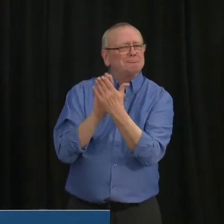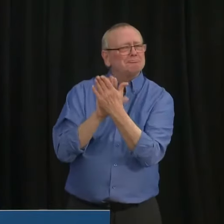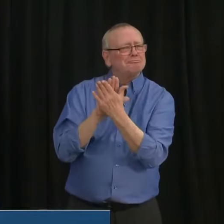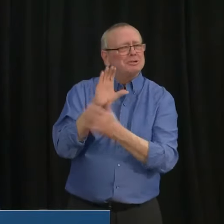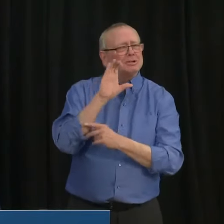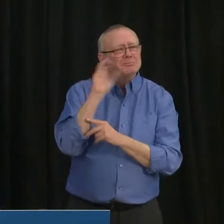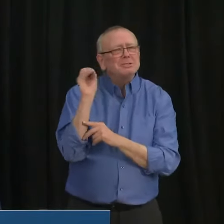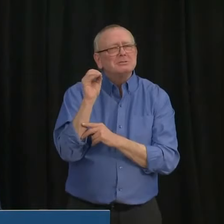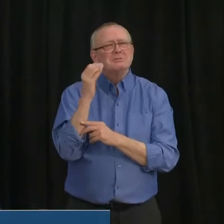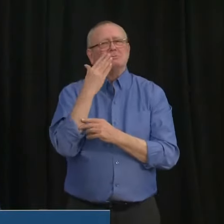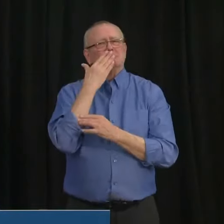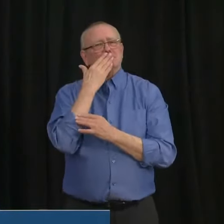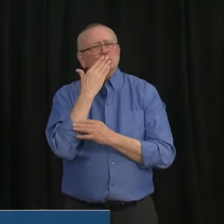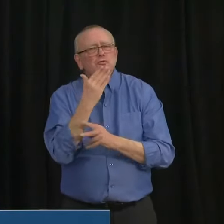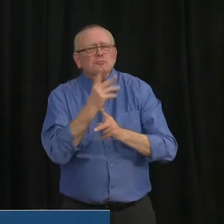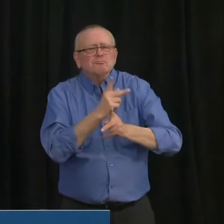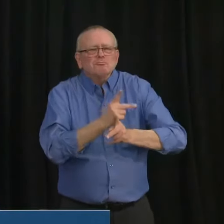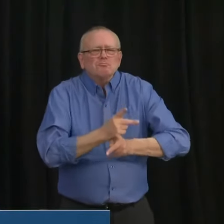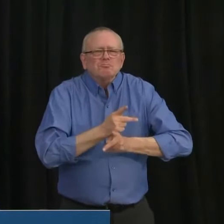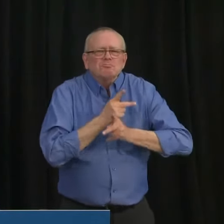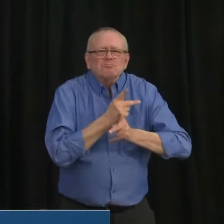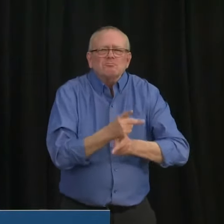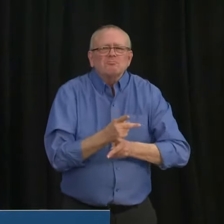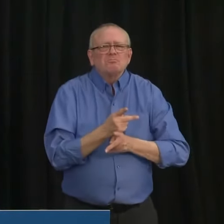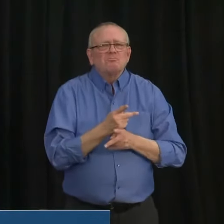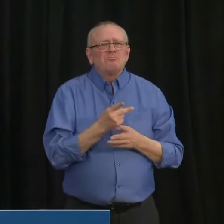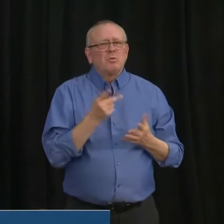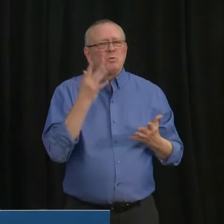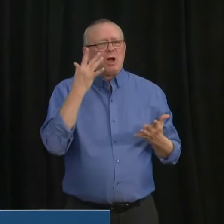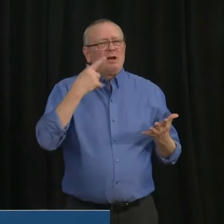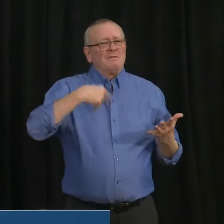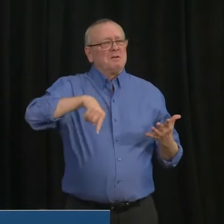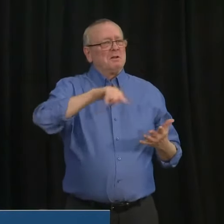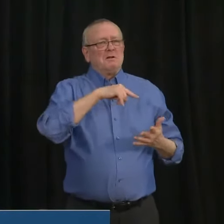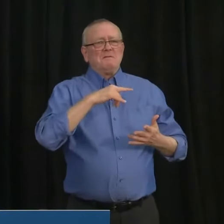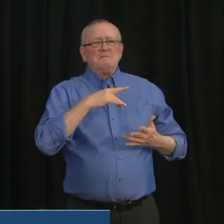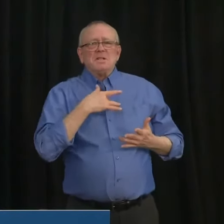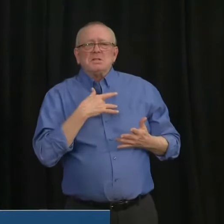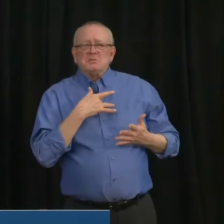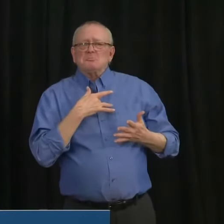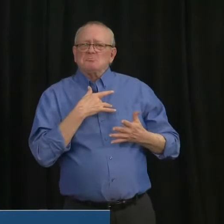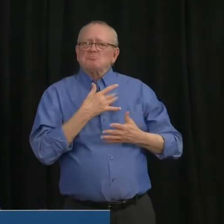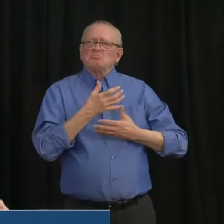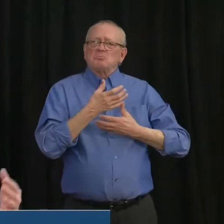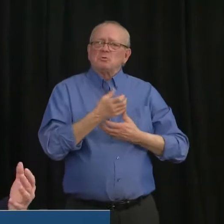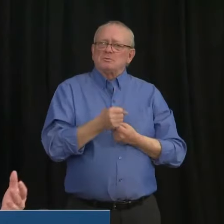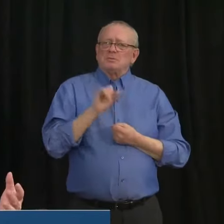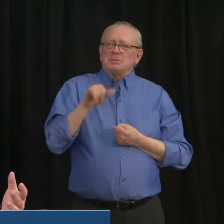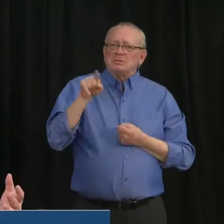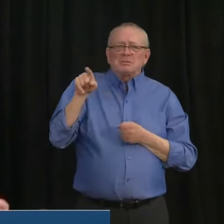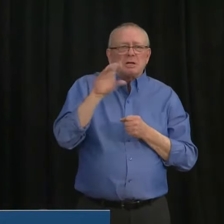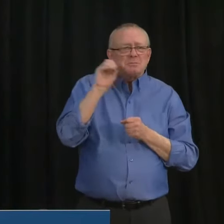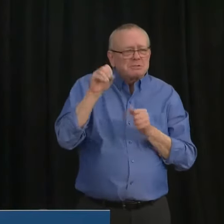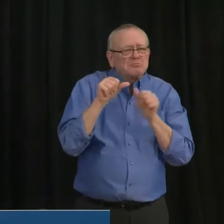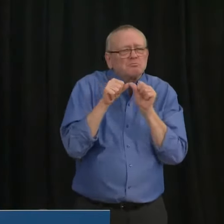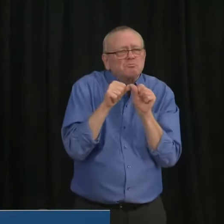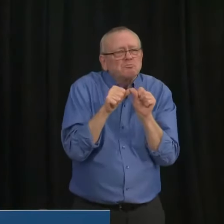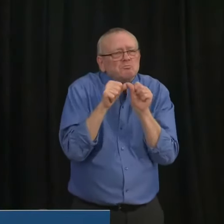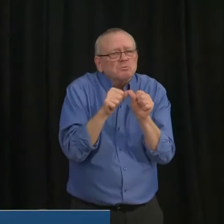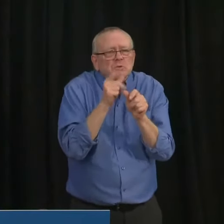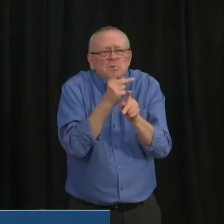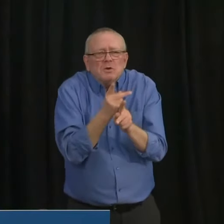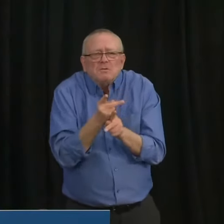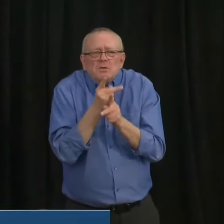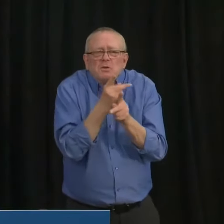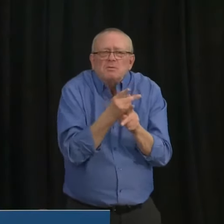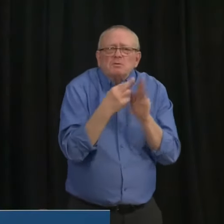many others in the retail sector. It's why we feel confident with, with, uh, allowing them to continue to operate safely while avoiding crowds, uh, and, and